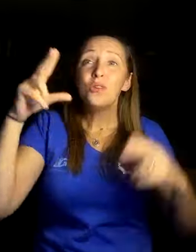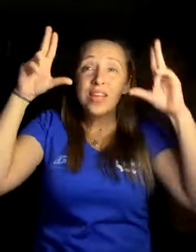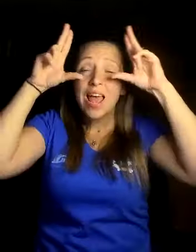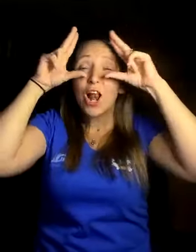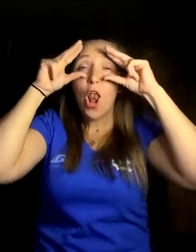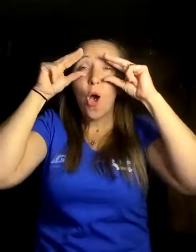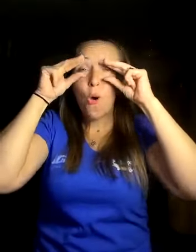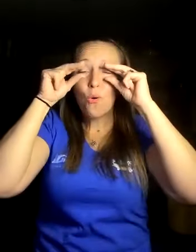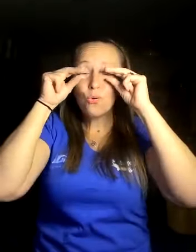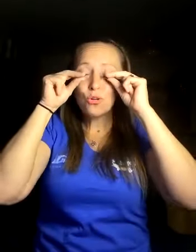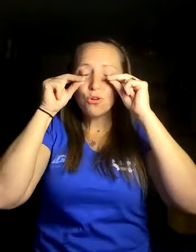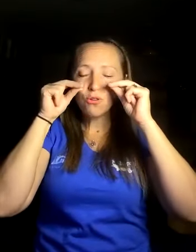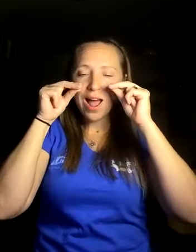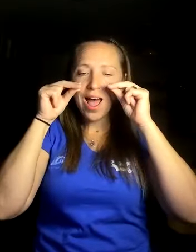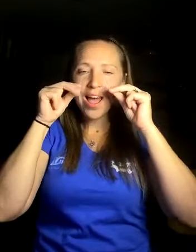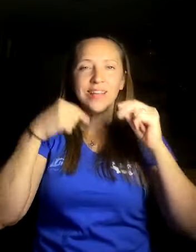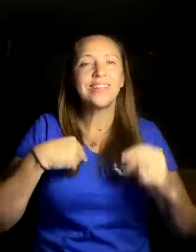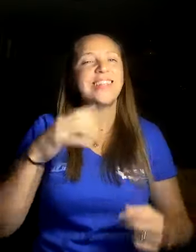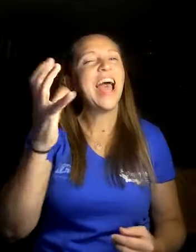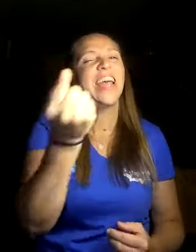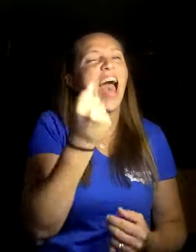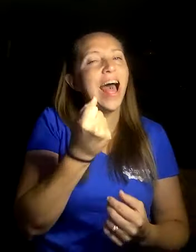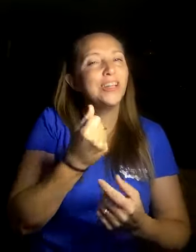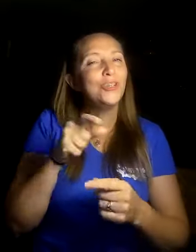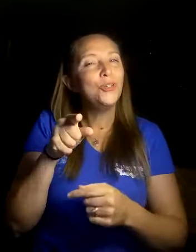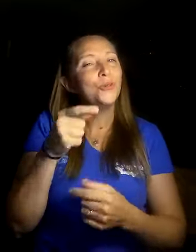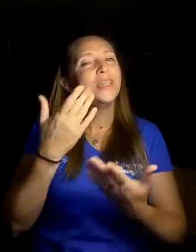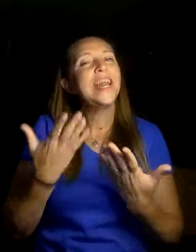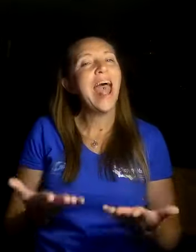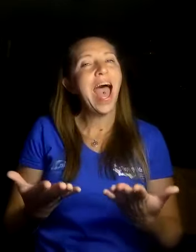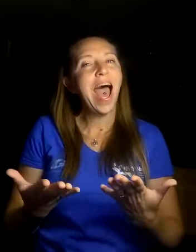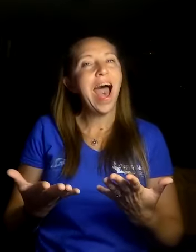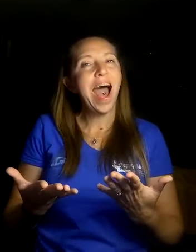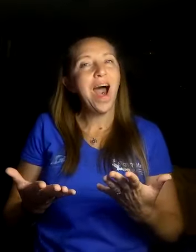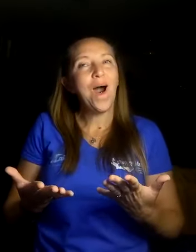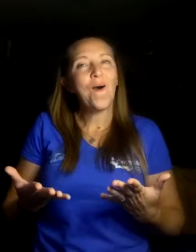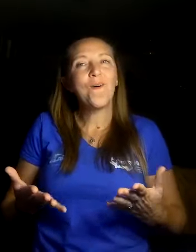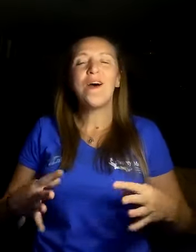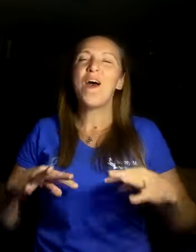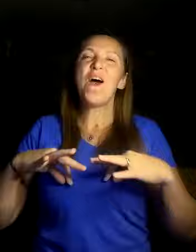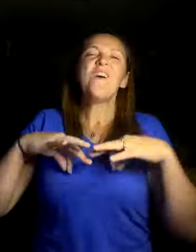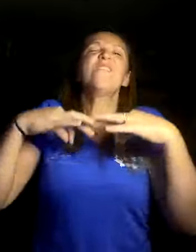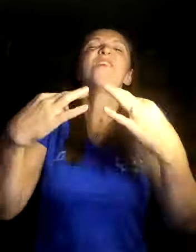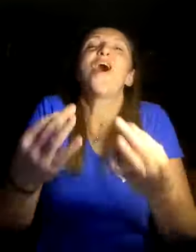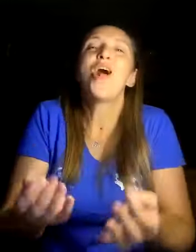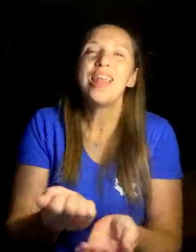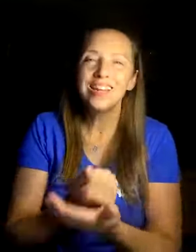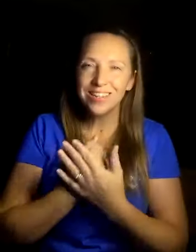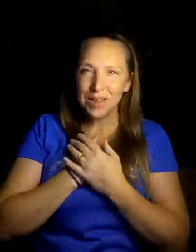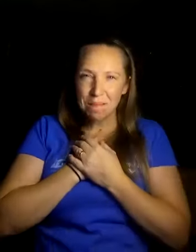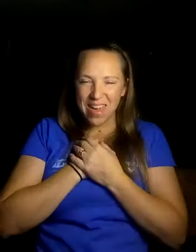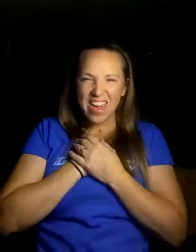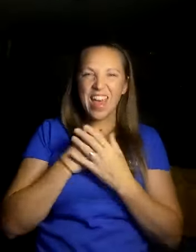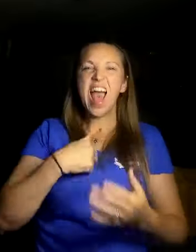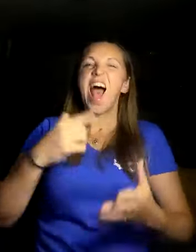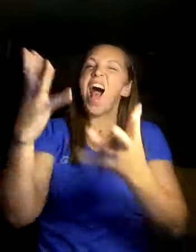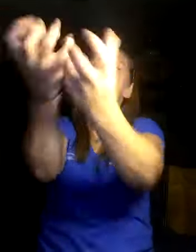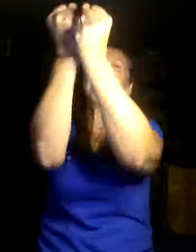said close your eyes, I got you now Fall into me, and